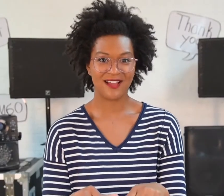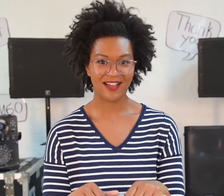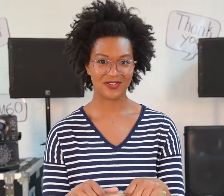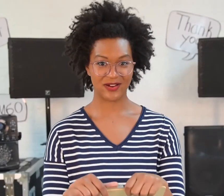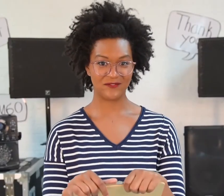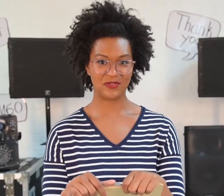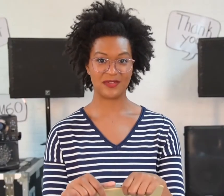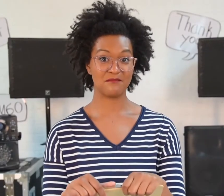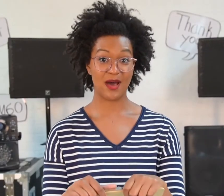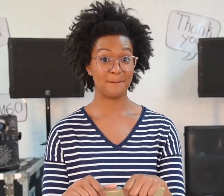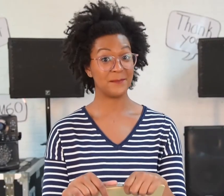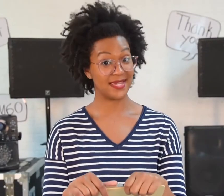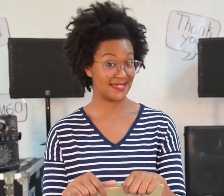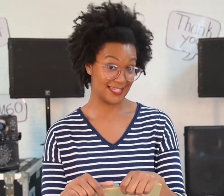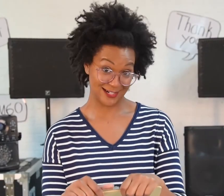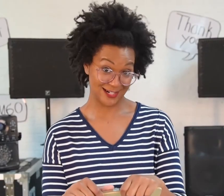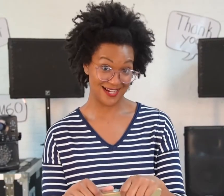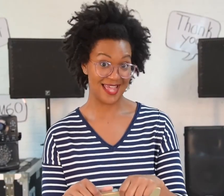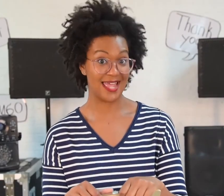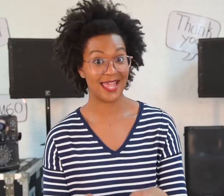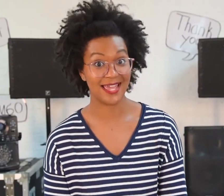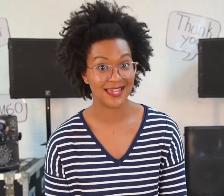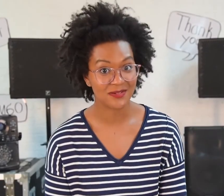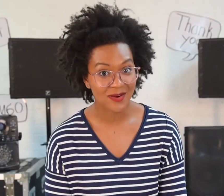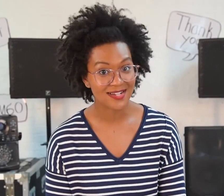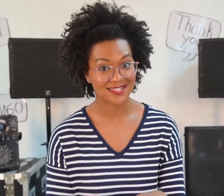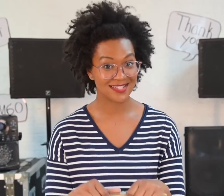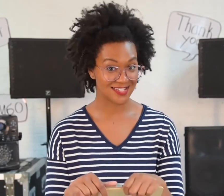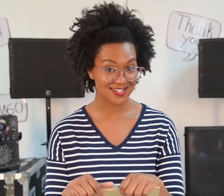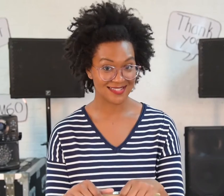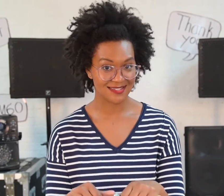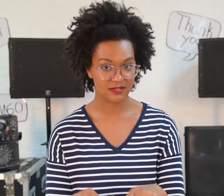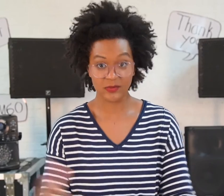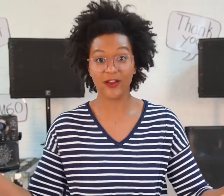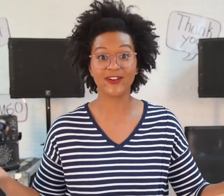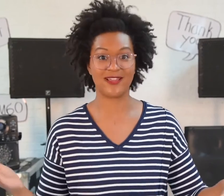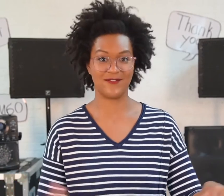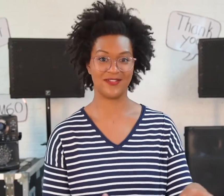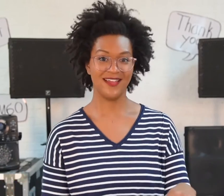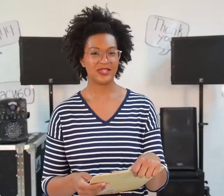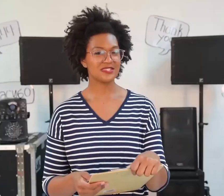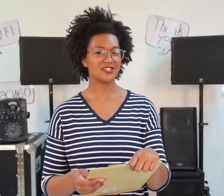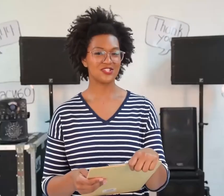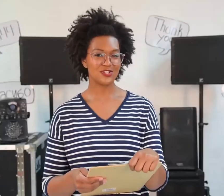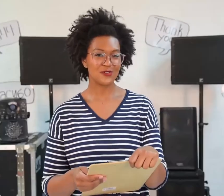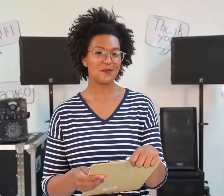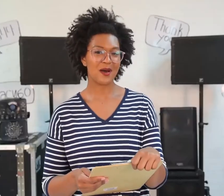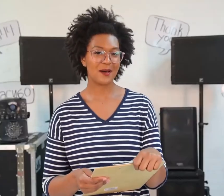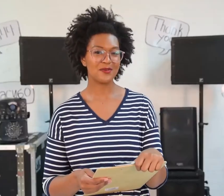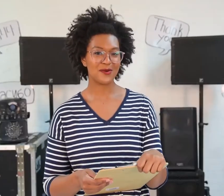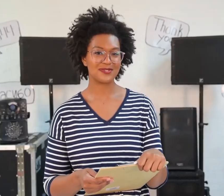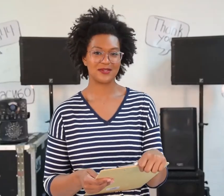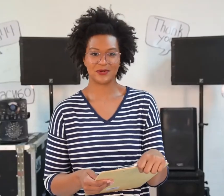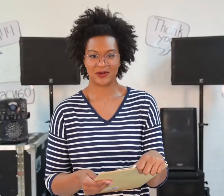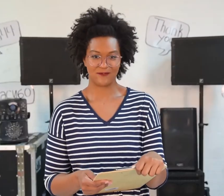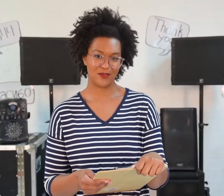not grateful that mom made dinner and wash the dishes we are grateful we just assume mom knows that we're grateful